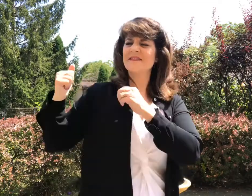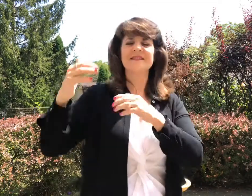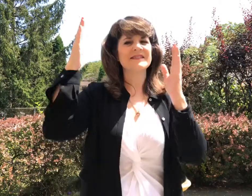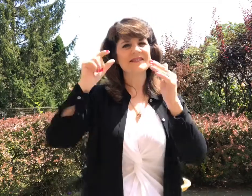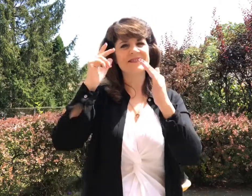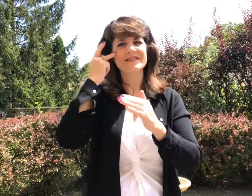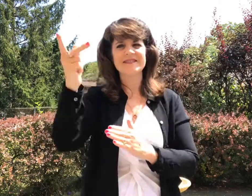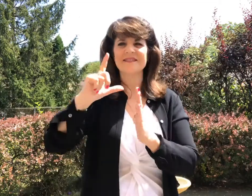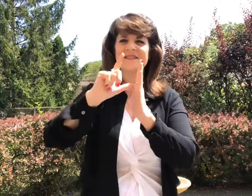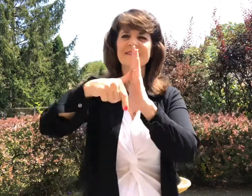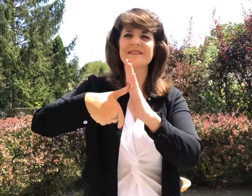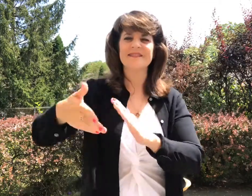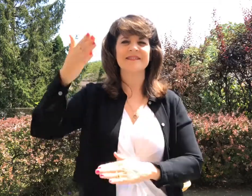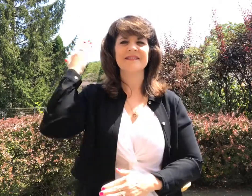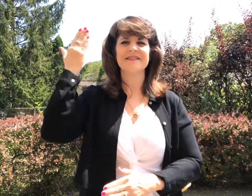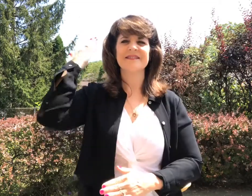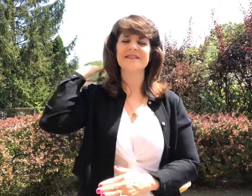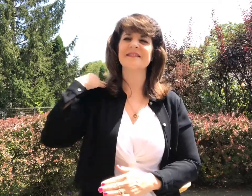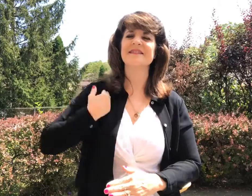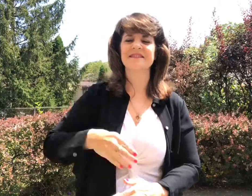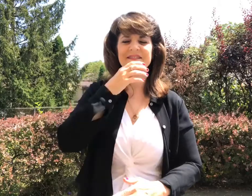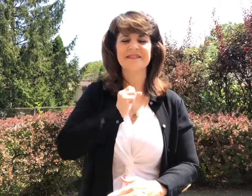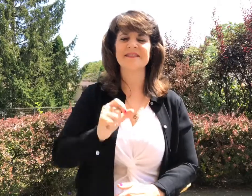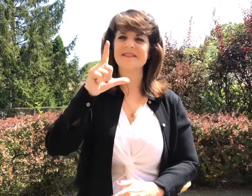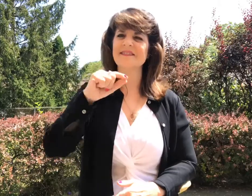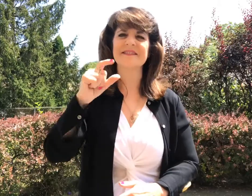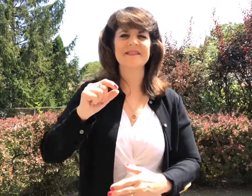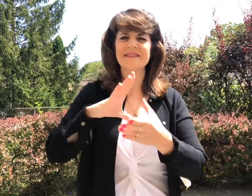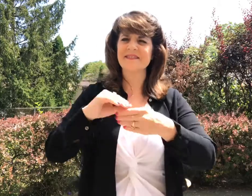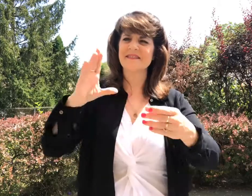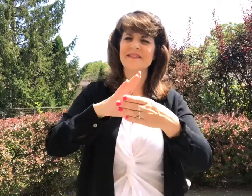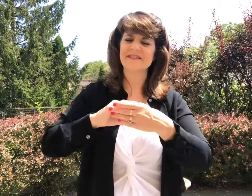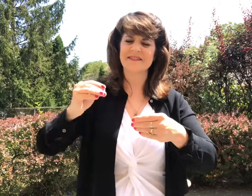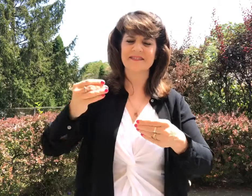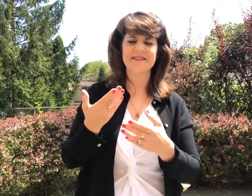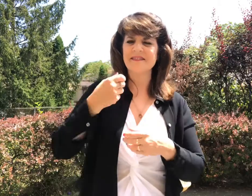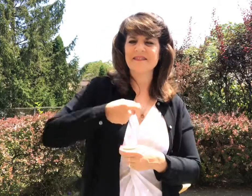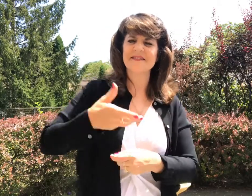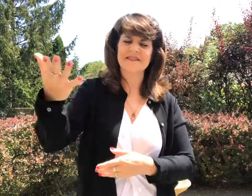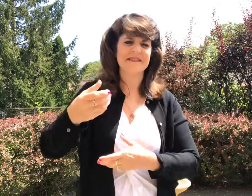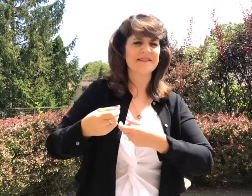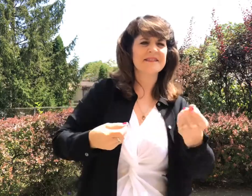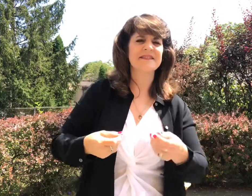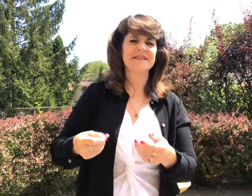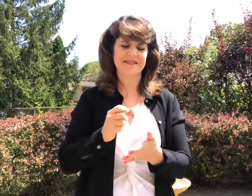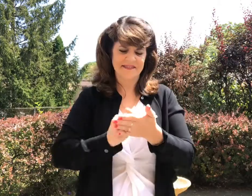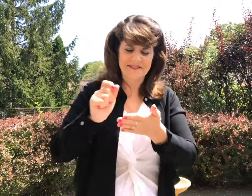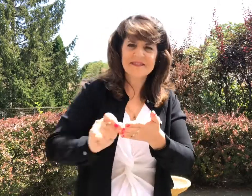later. Once I was 20 years old, my story got told. I was writing about everything I saw before